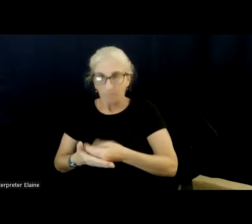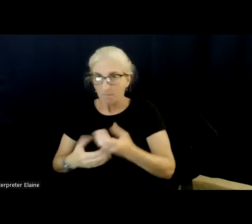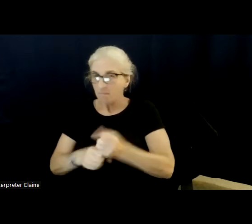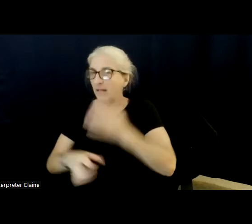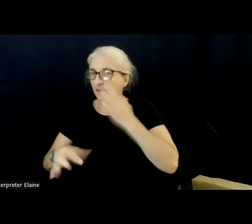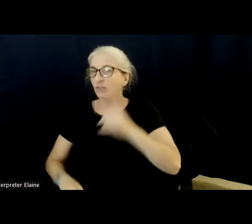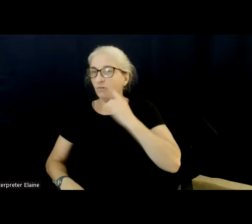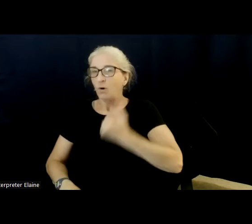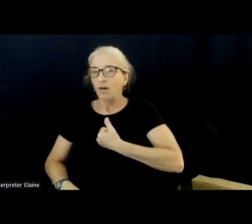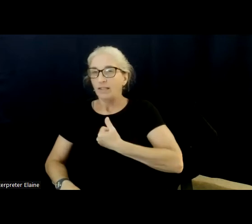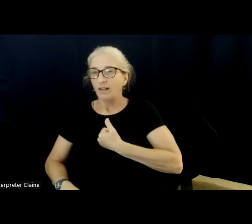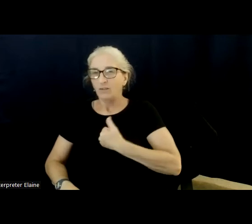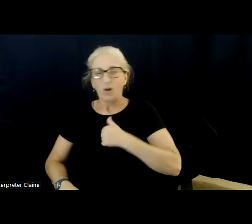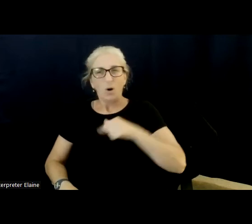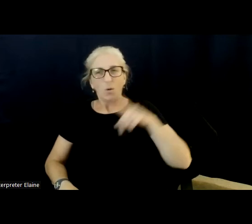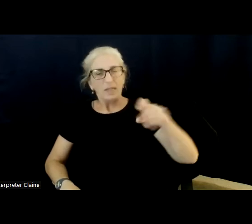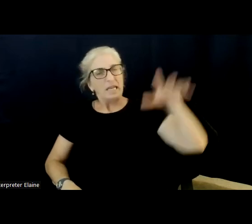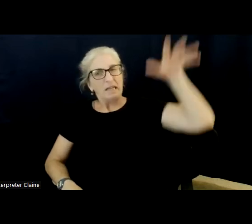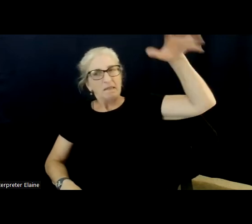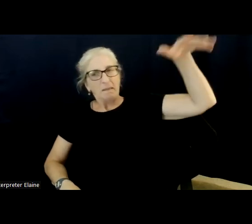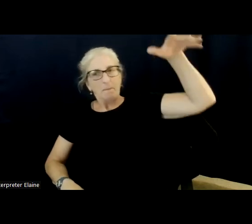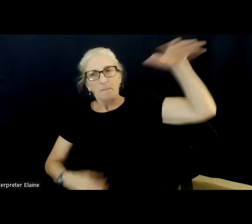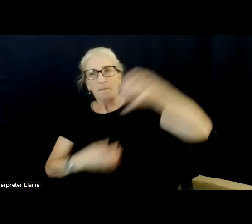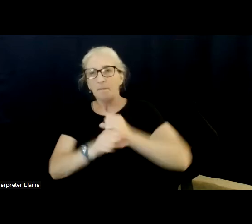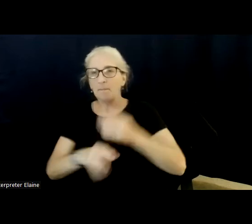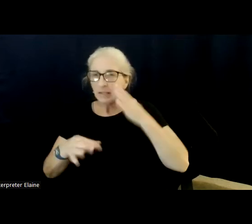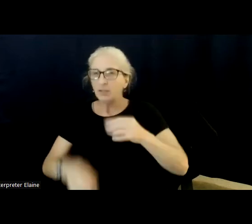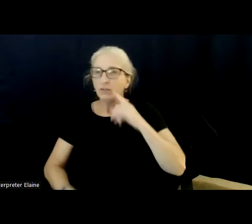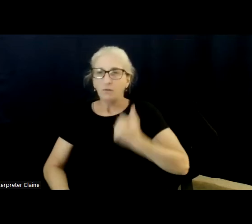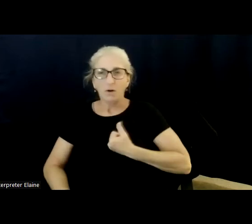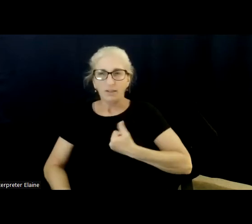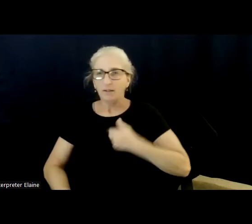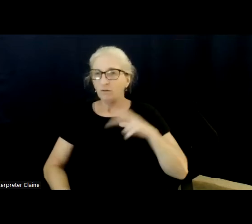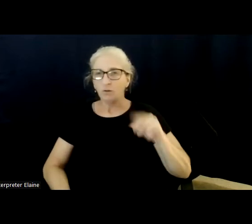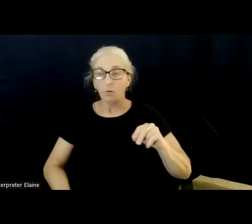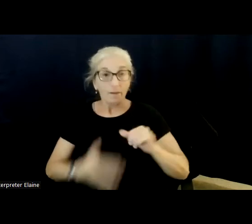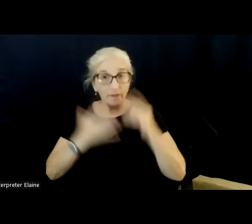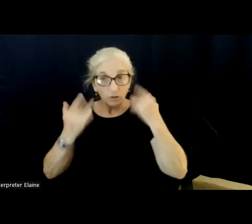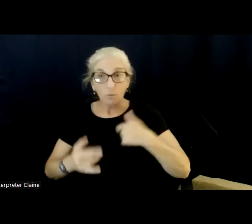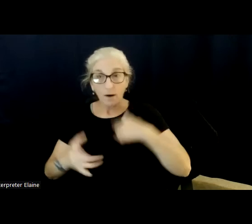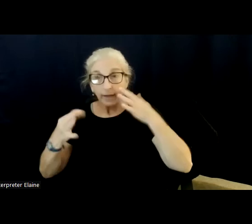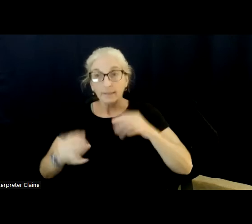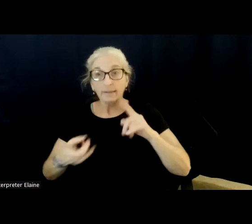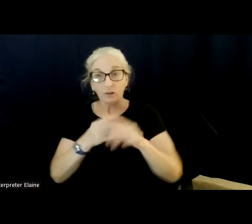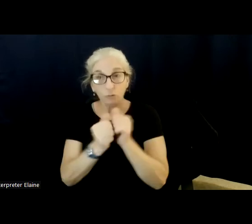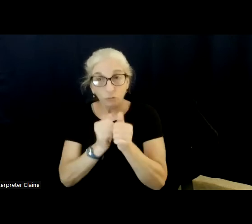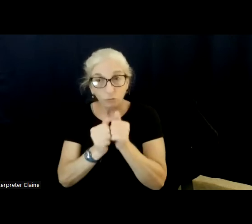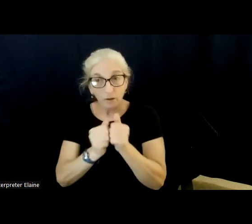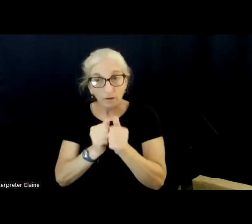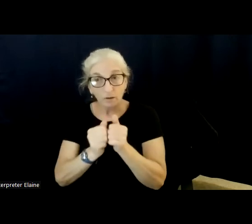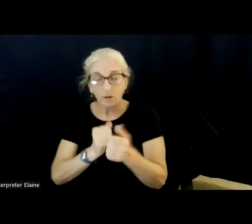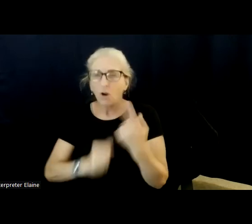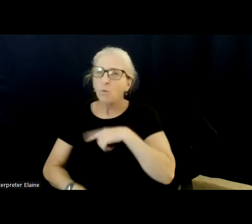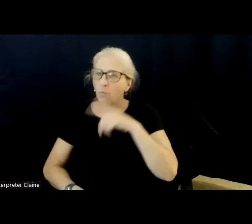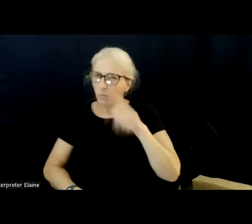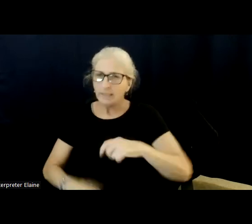making decisions for us. That's part of the main reason why I felt compelled to begin with, you know, we had to build a sense of